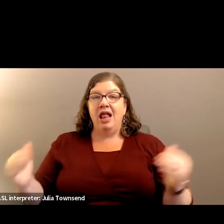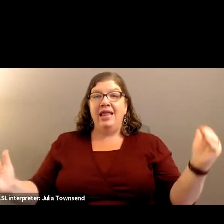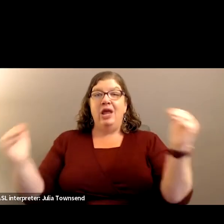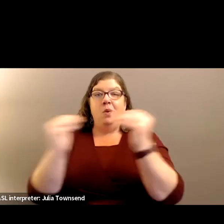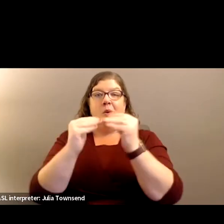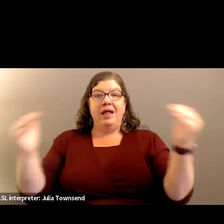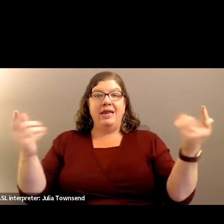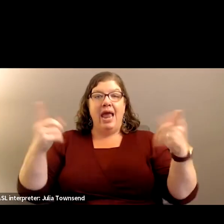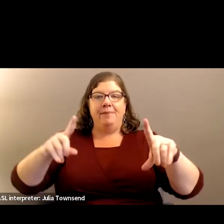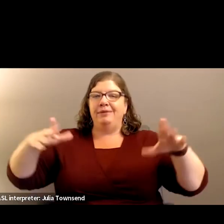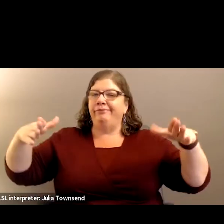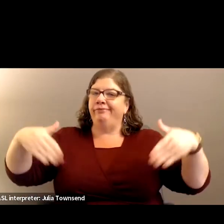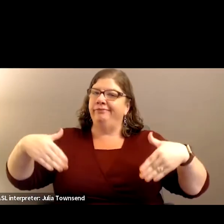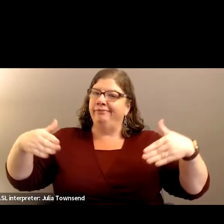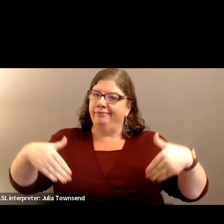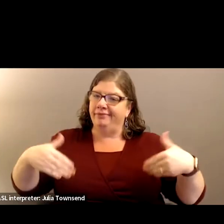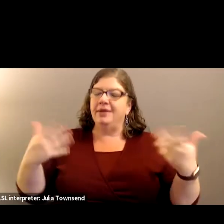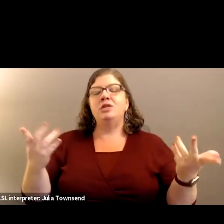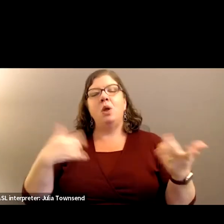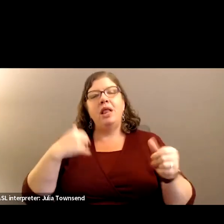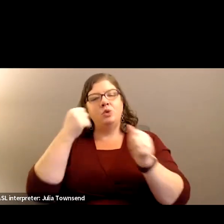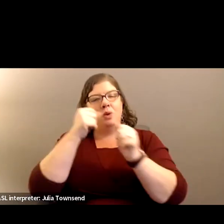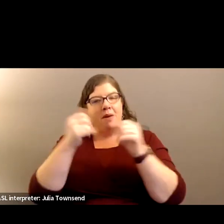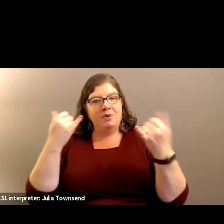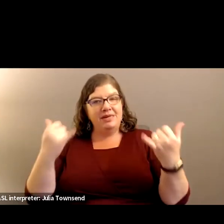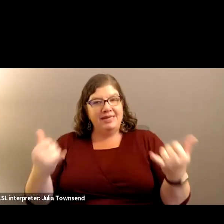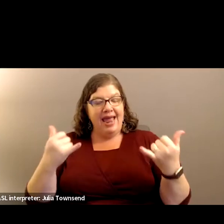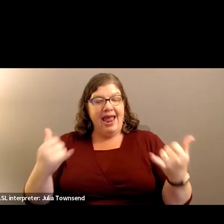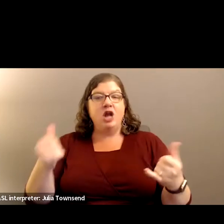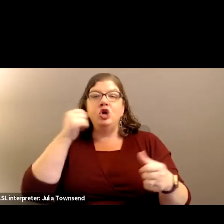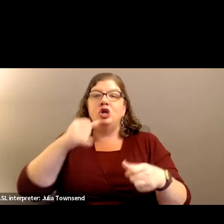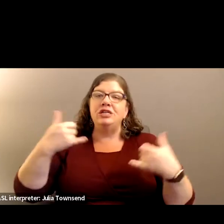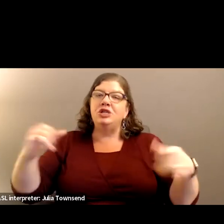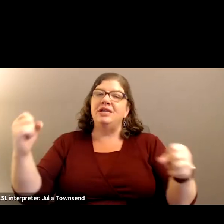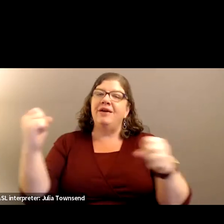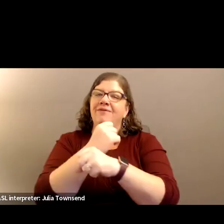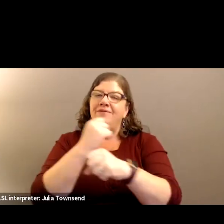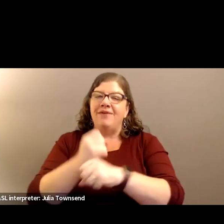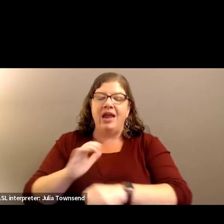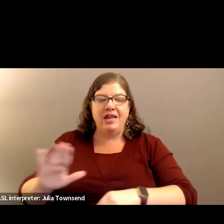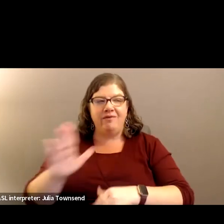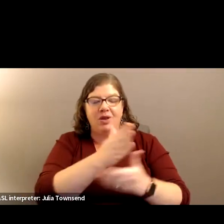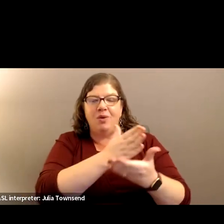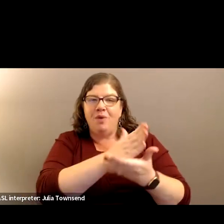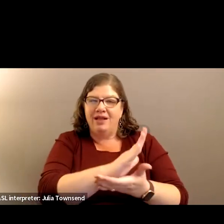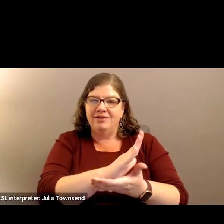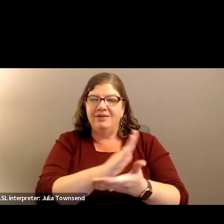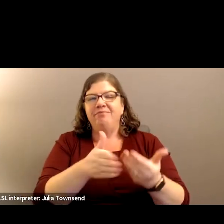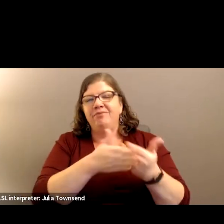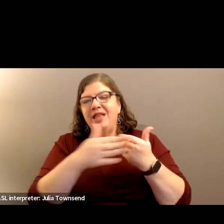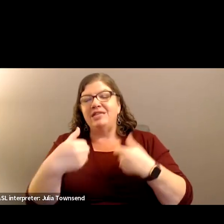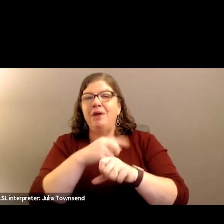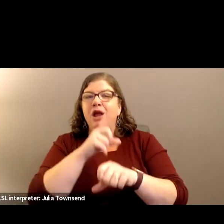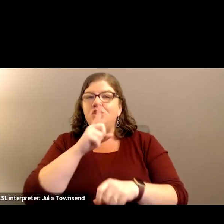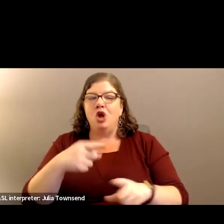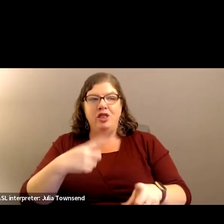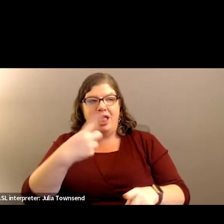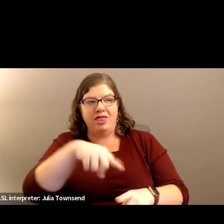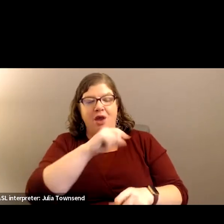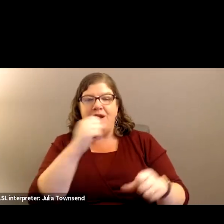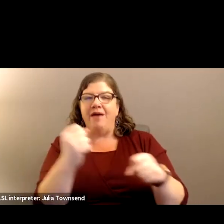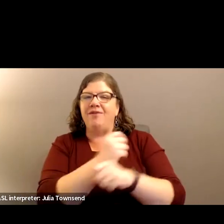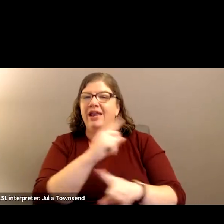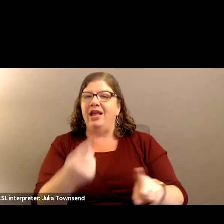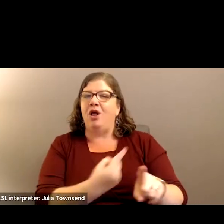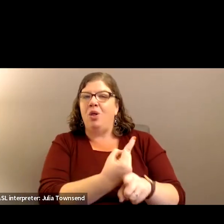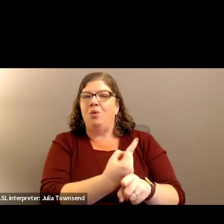So let's remember today, especially that girls are still fighting for their rights, and let's make sure they're not fighting alone. Thank you.